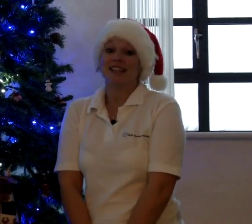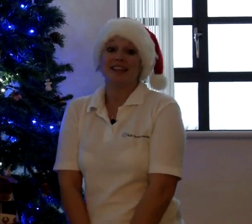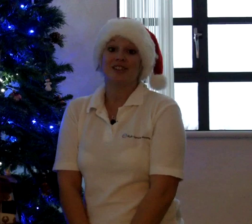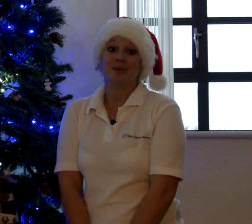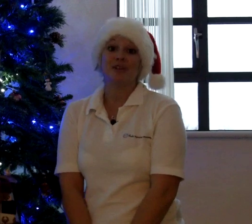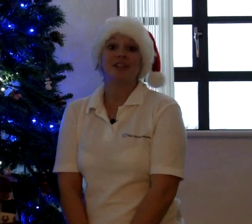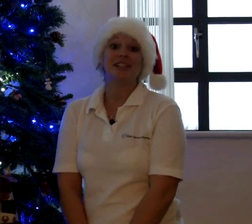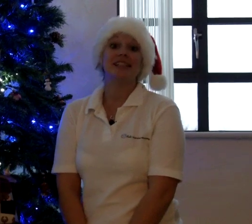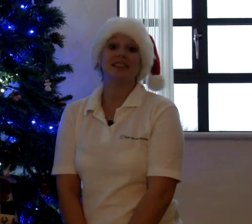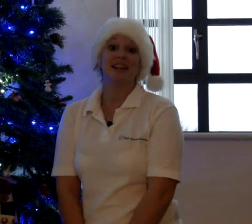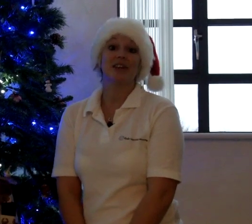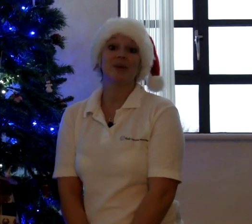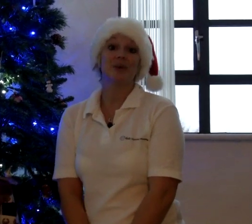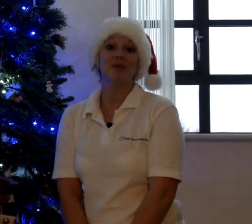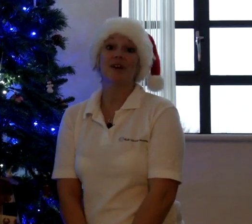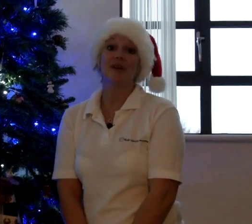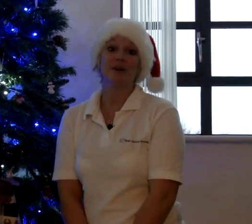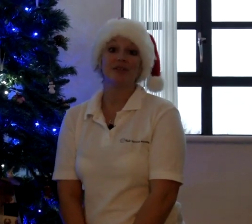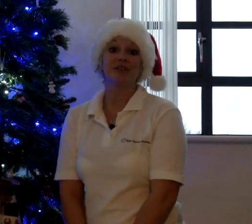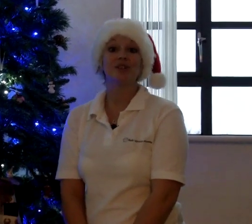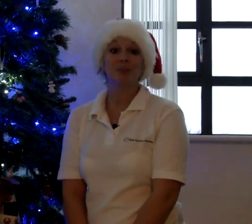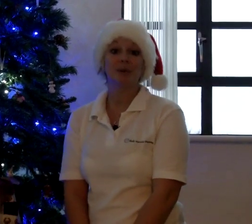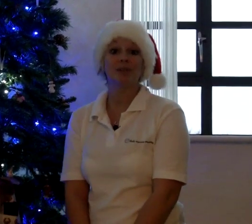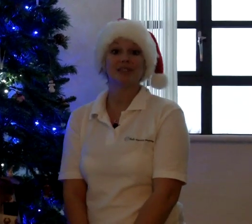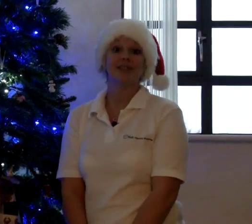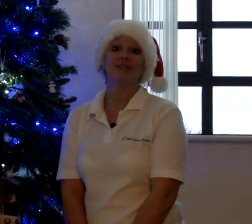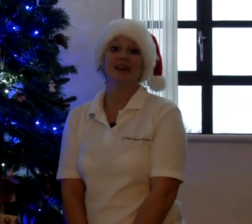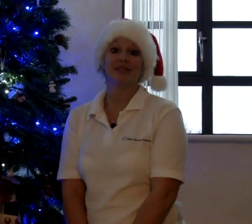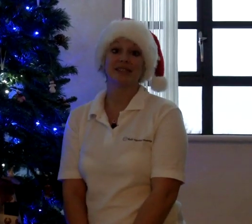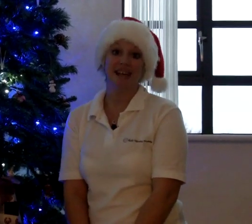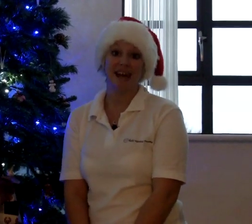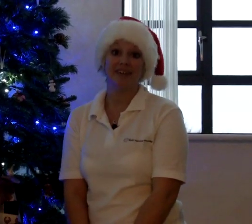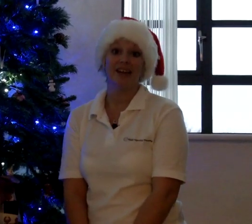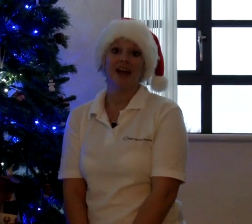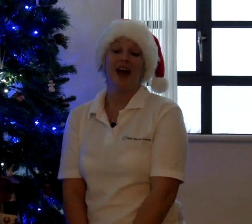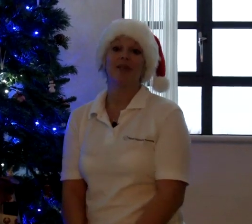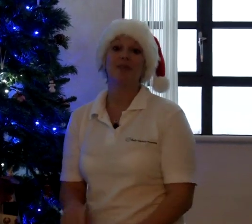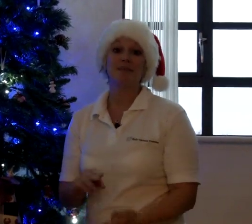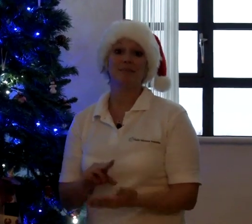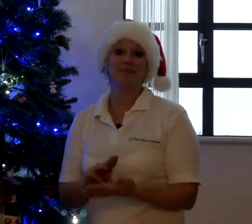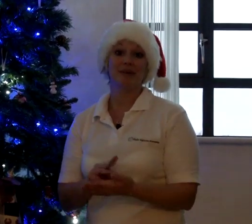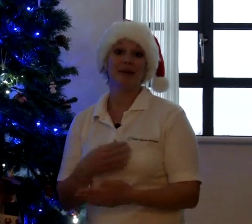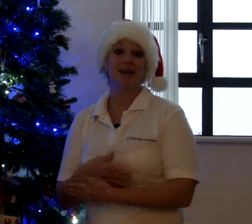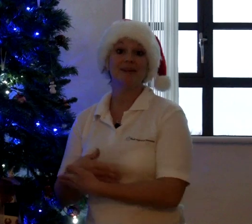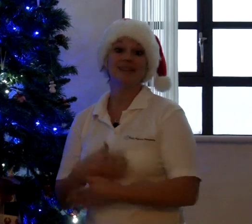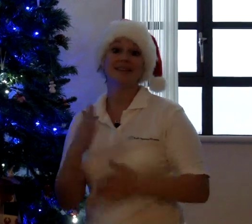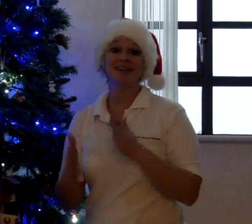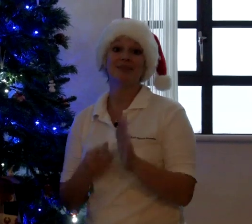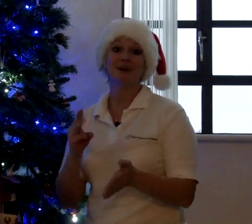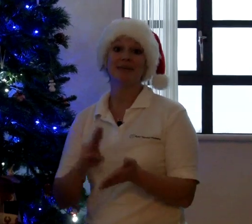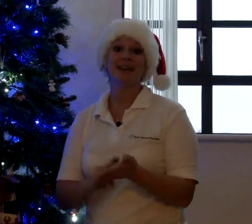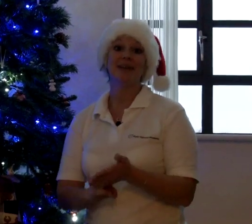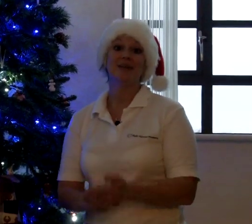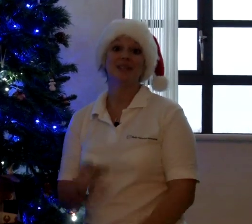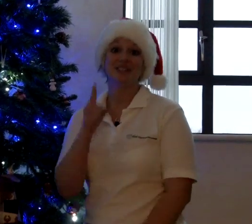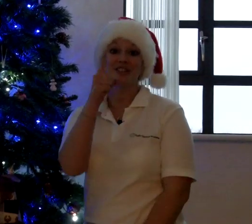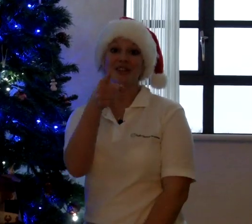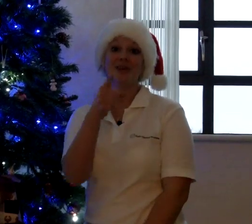to take this opportunity to thank you all very much for your support in 2010. And the baby signing mummy wishes you